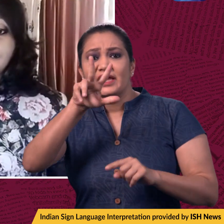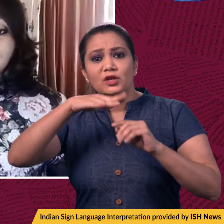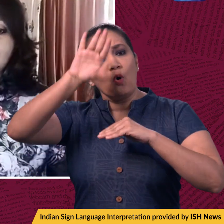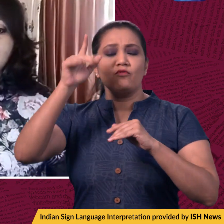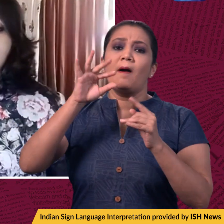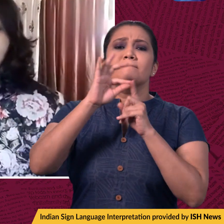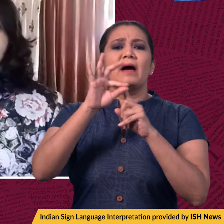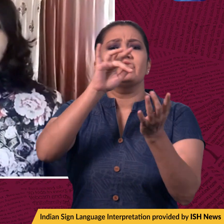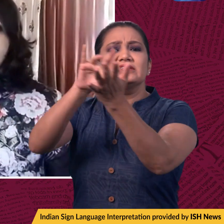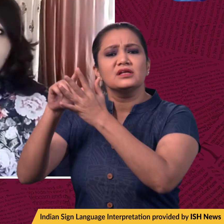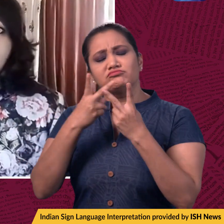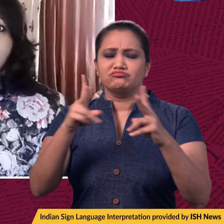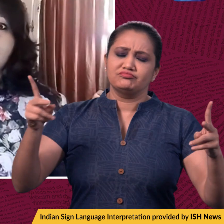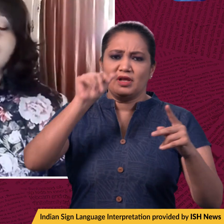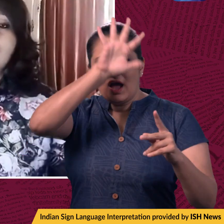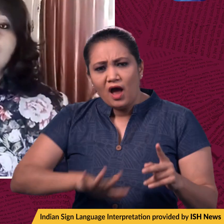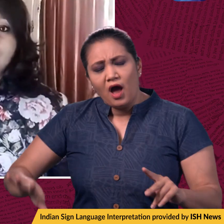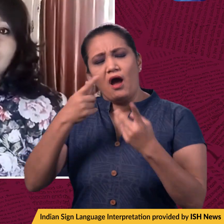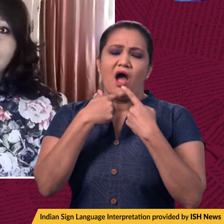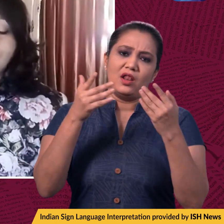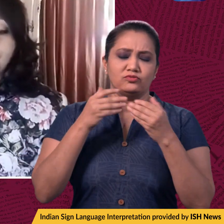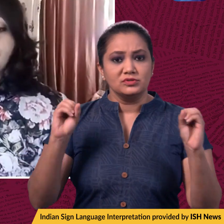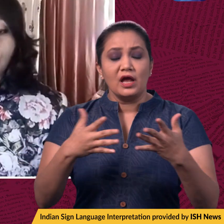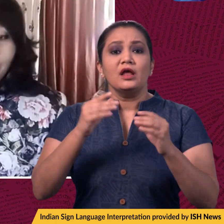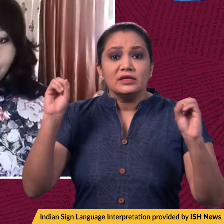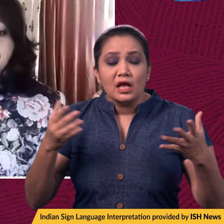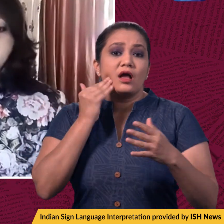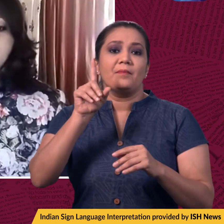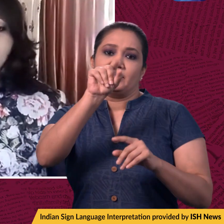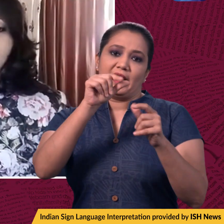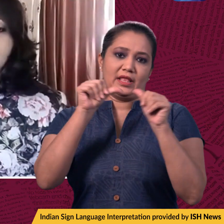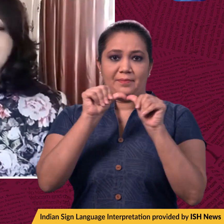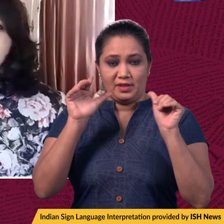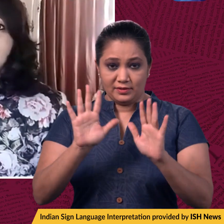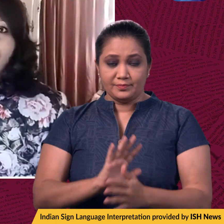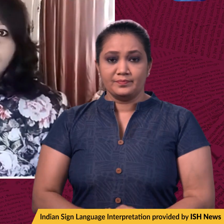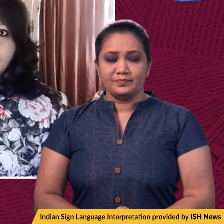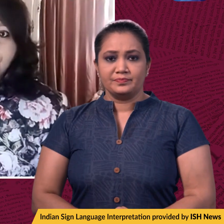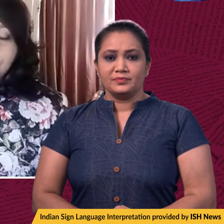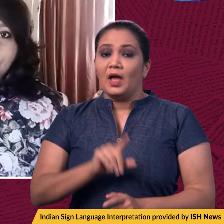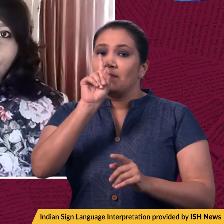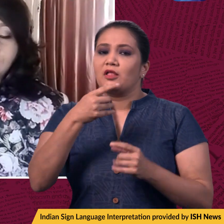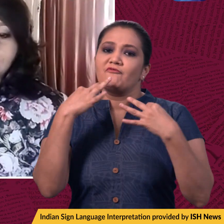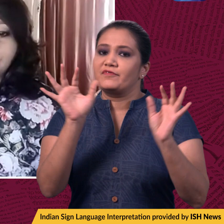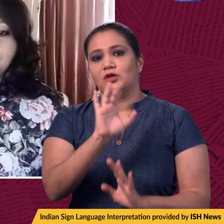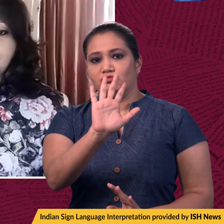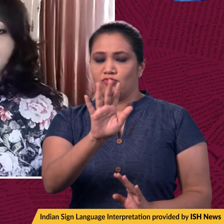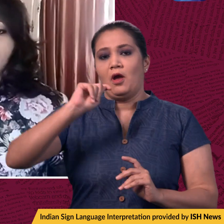vaccination centres from Sunday, which is the 10th of April. However, these are not free of cost. It will be paid for